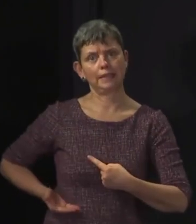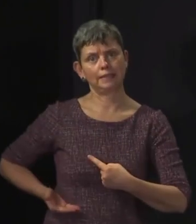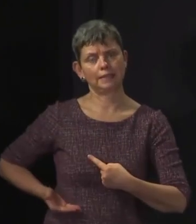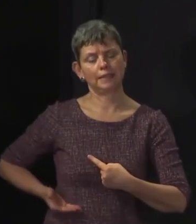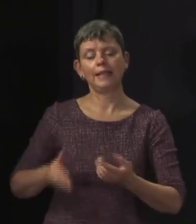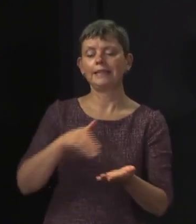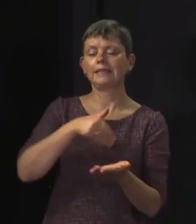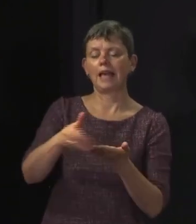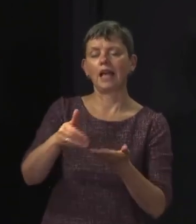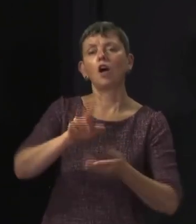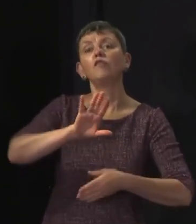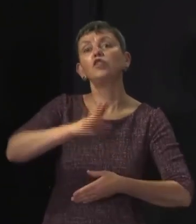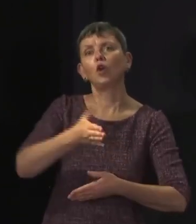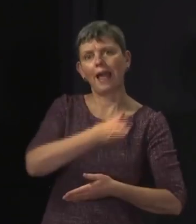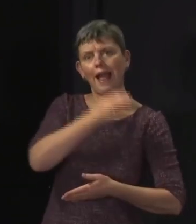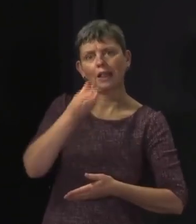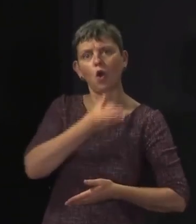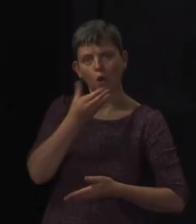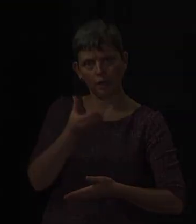sale of non-alcoholic drinks, snacks or light meals.